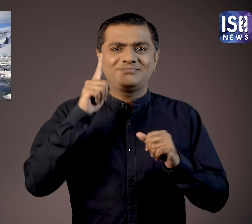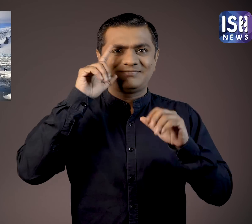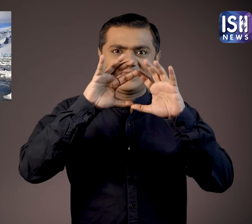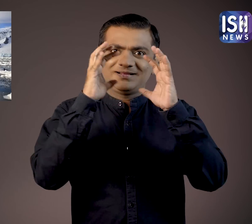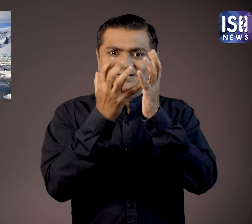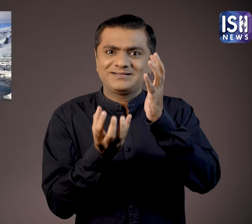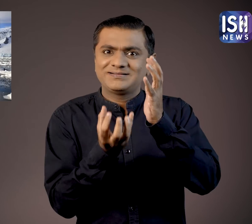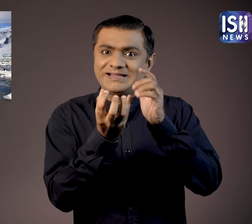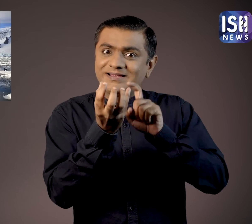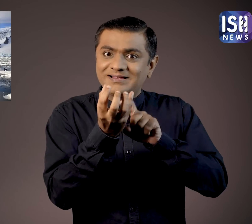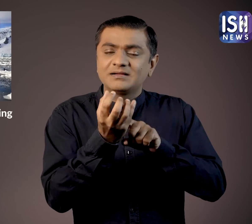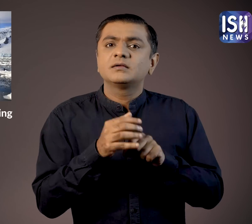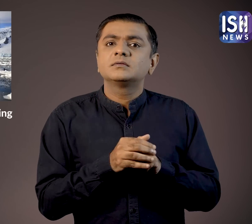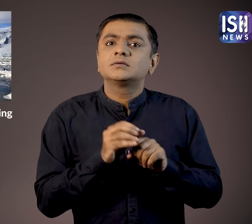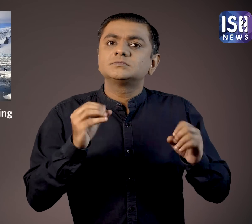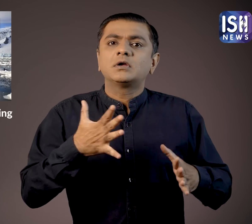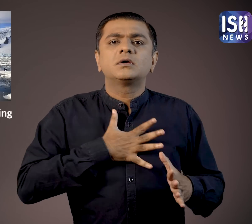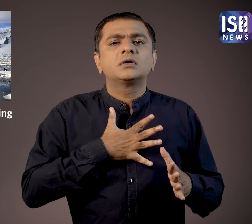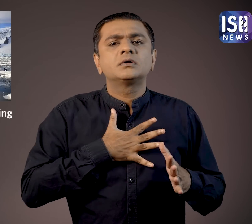is growing and spreading in Antarctica.